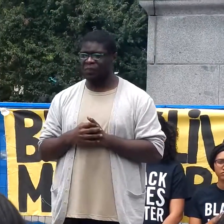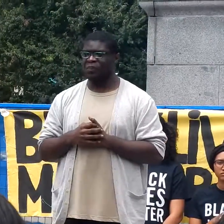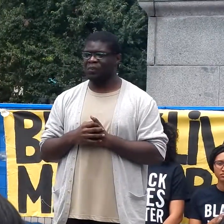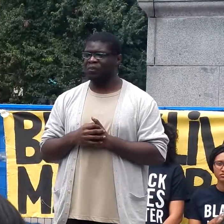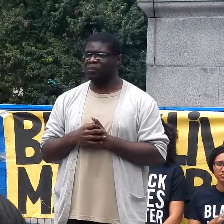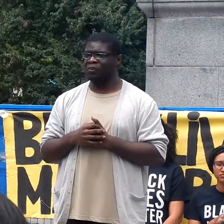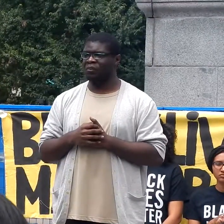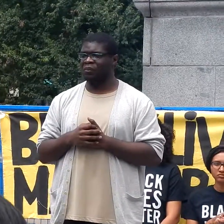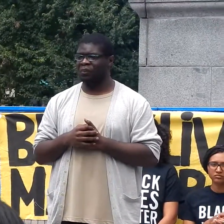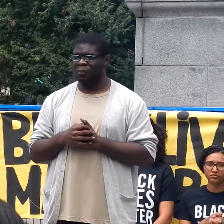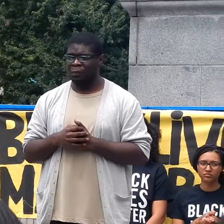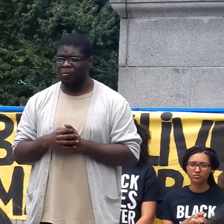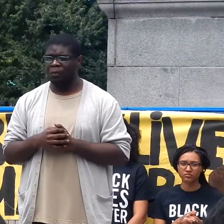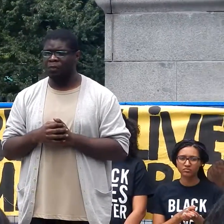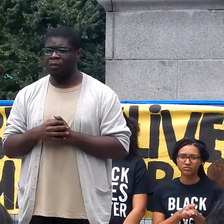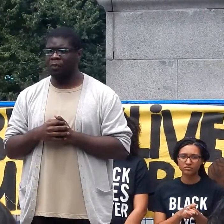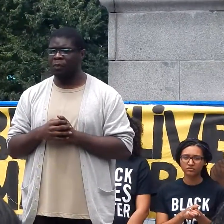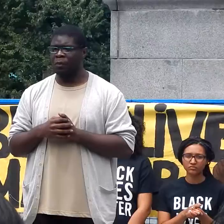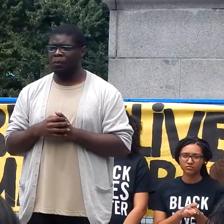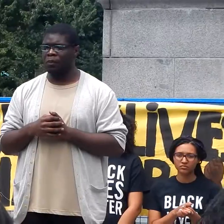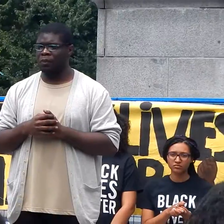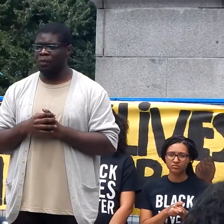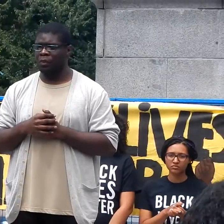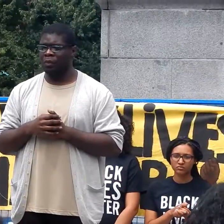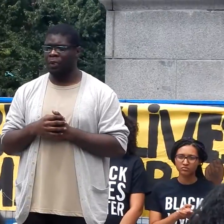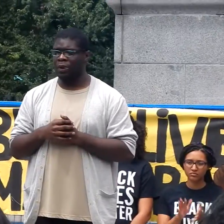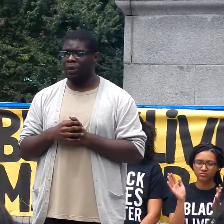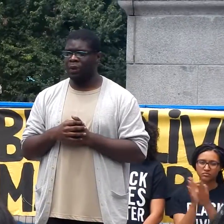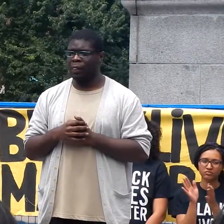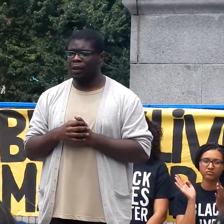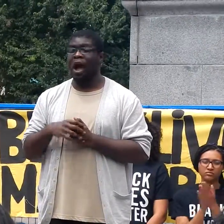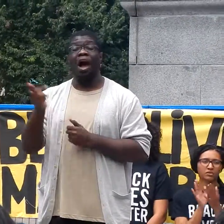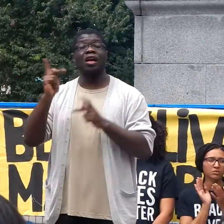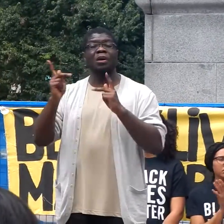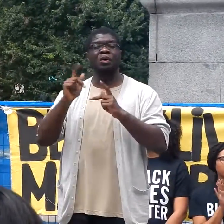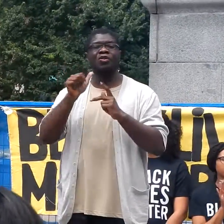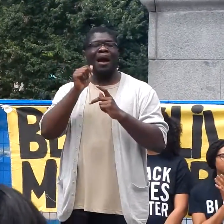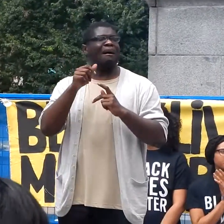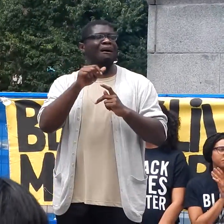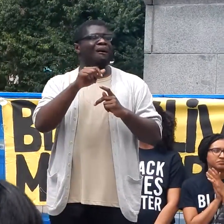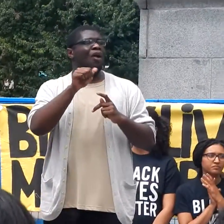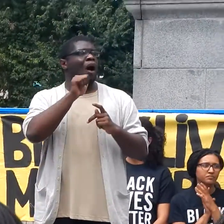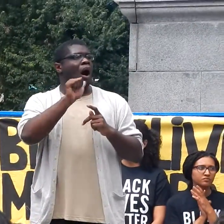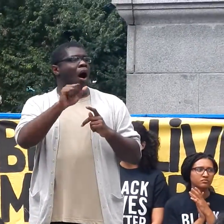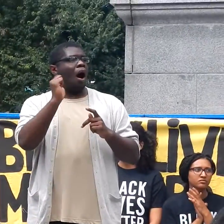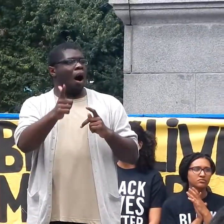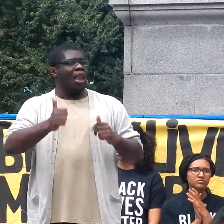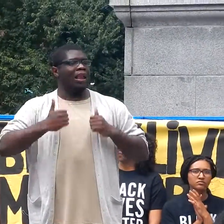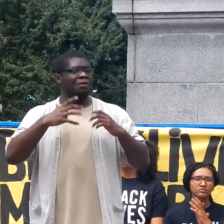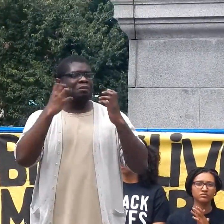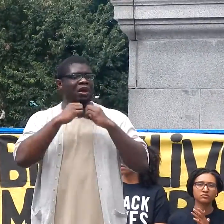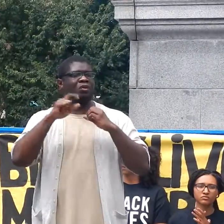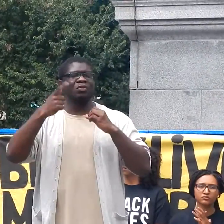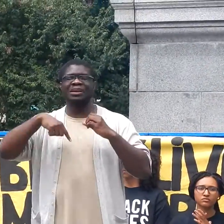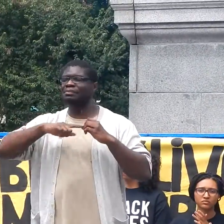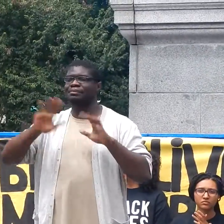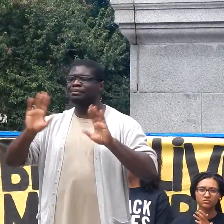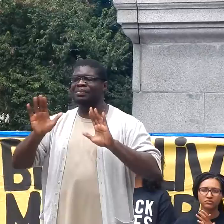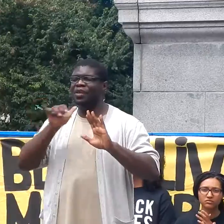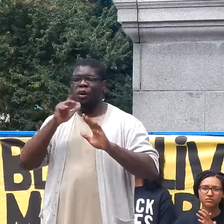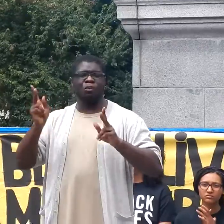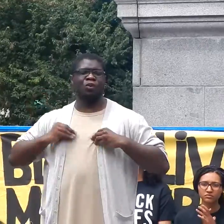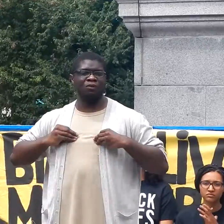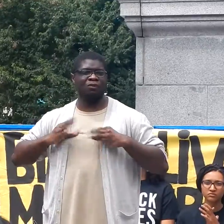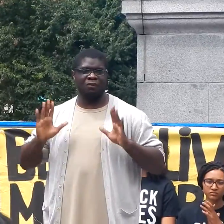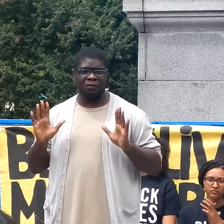with this movement and want to fervently say we do not approve of these crimes and are surprisingly appreciative of the vpd's discreet commitment